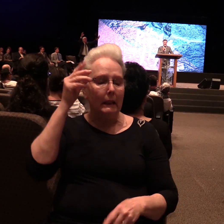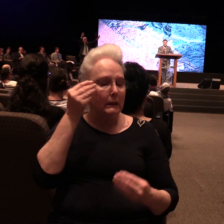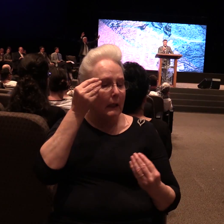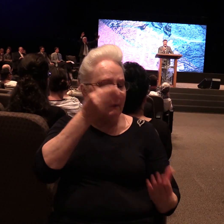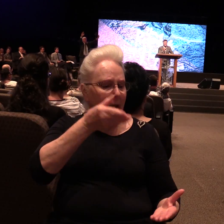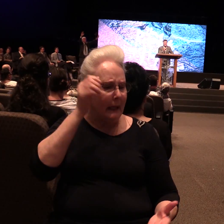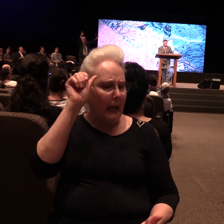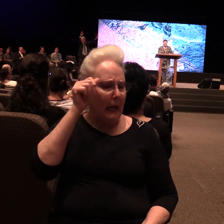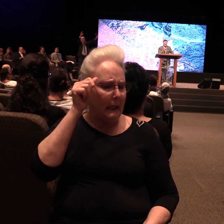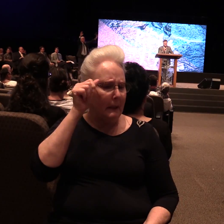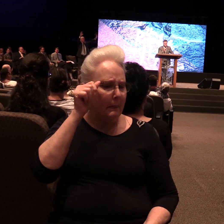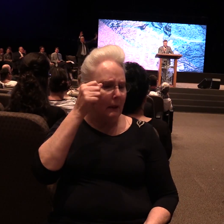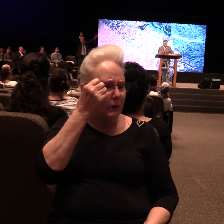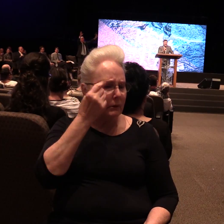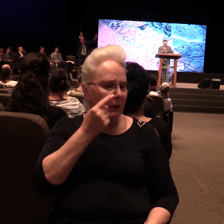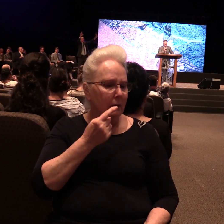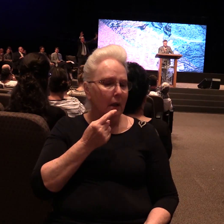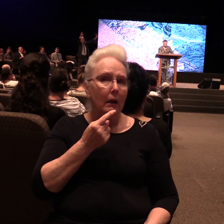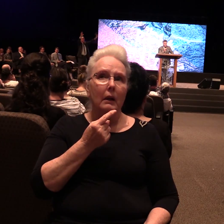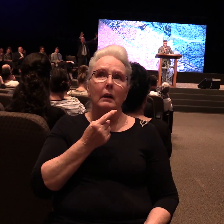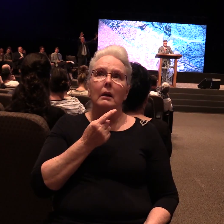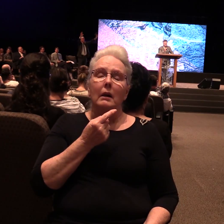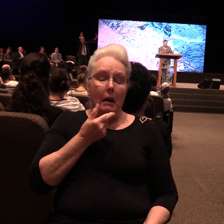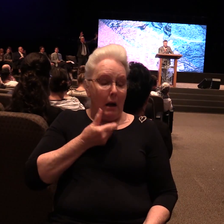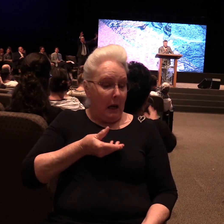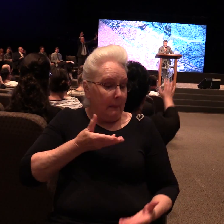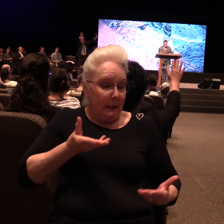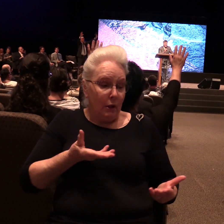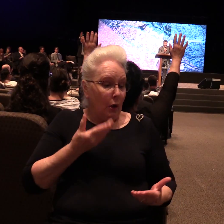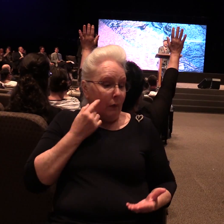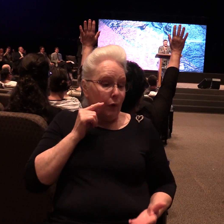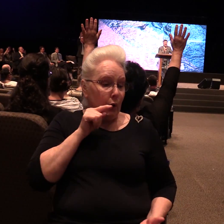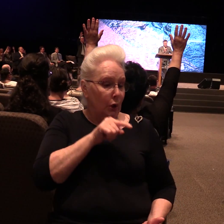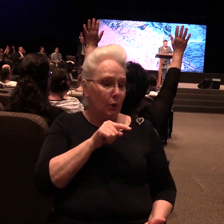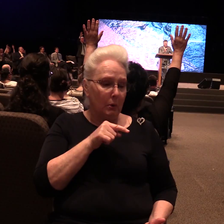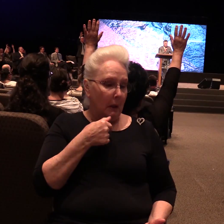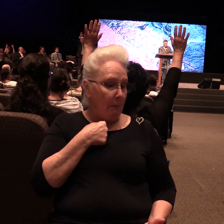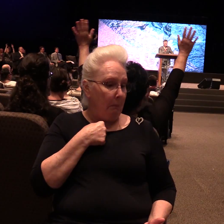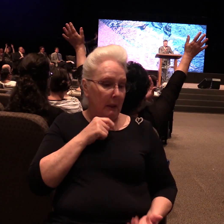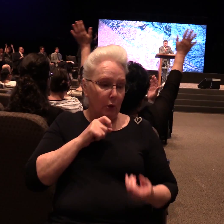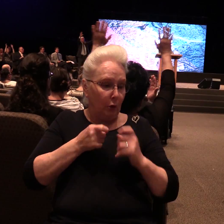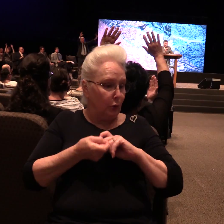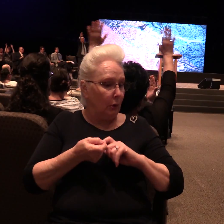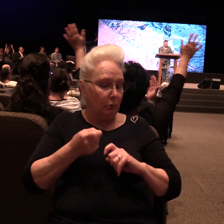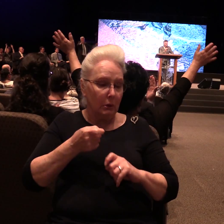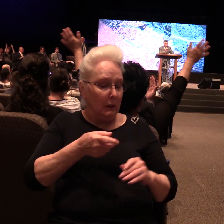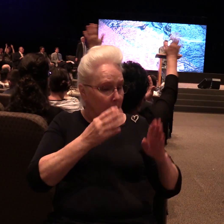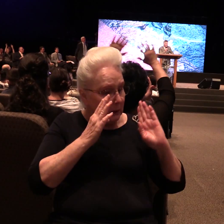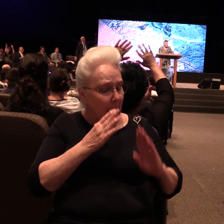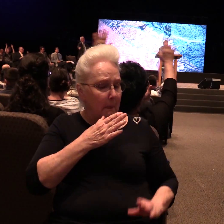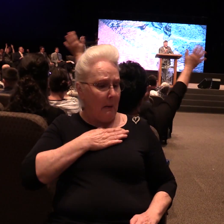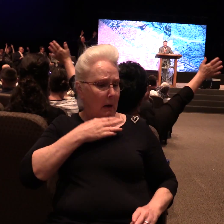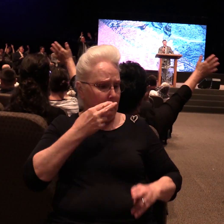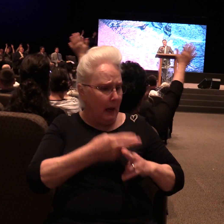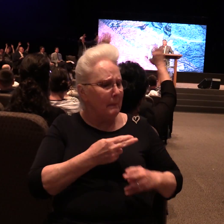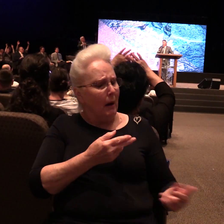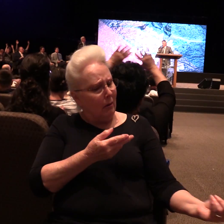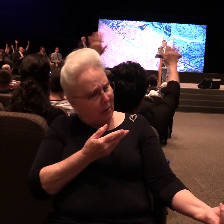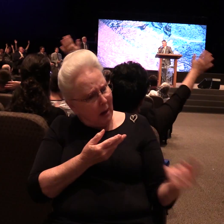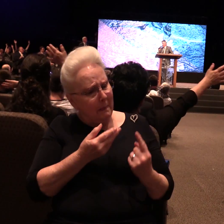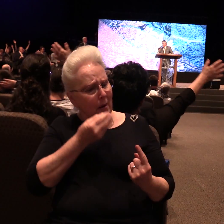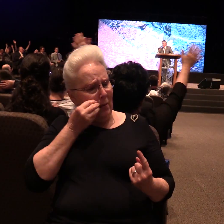I am right where you left me. I haven't changed. I haven't moved. to hear my call. Hear my name. Come home.